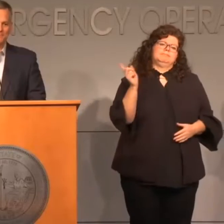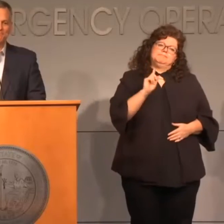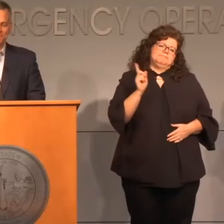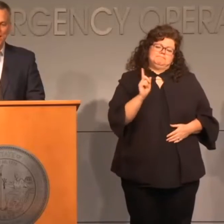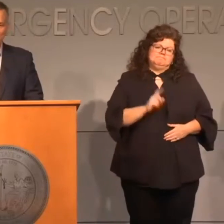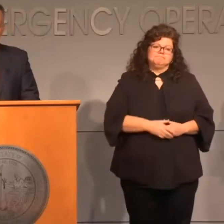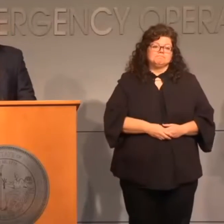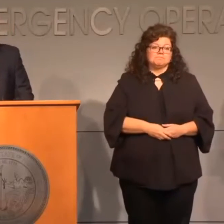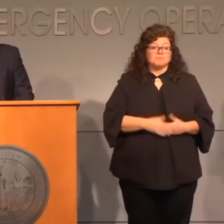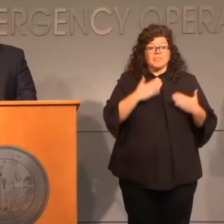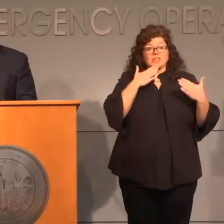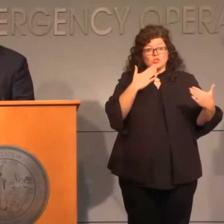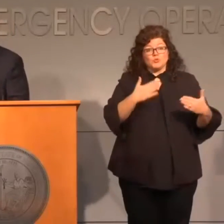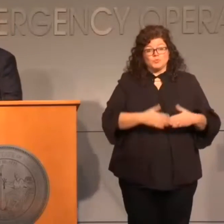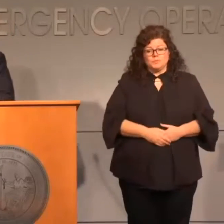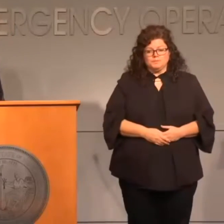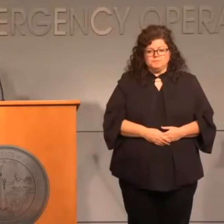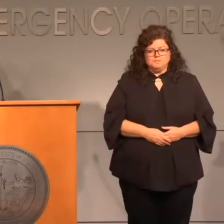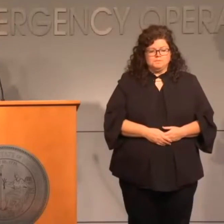quick buck. Thank you.